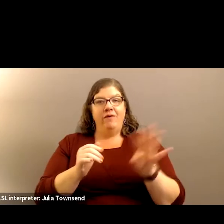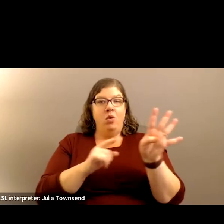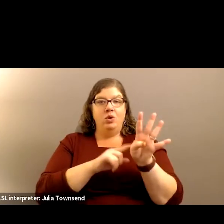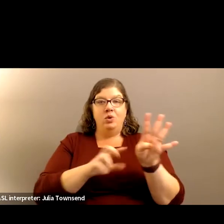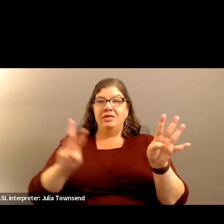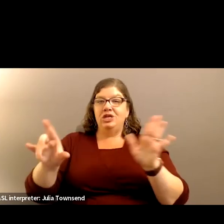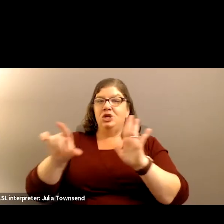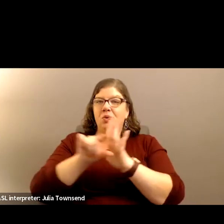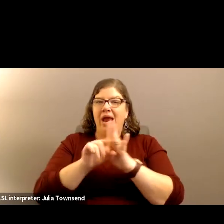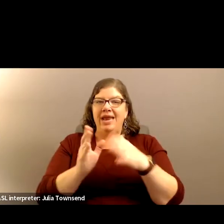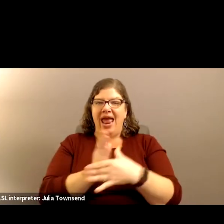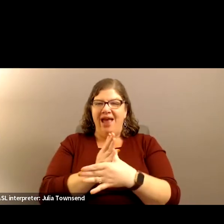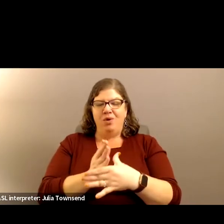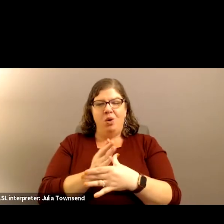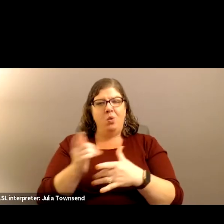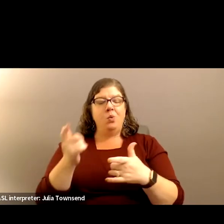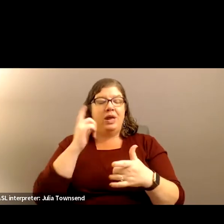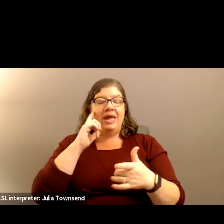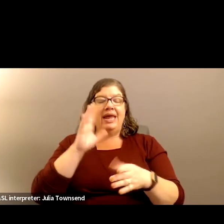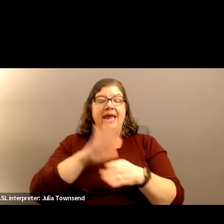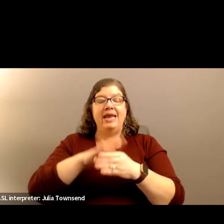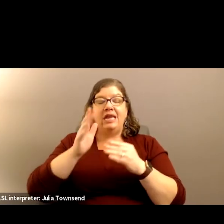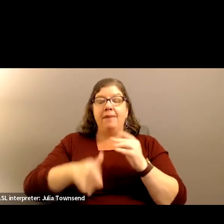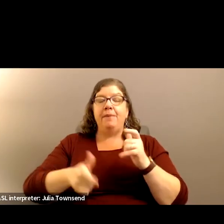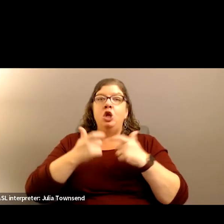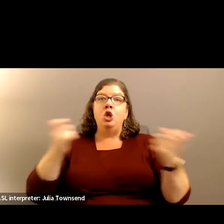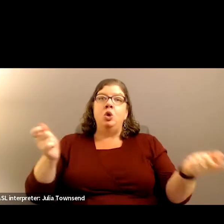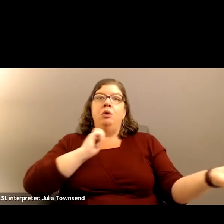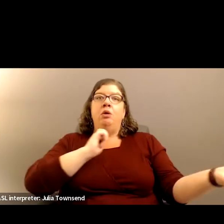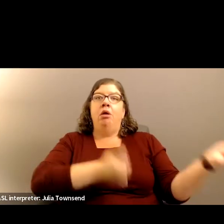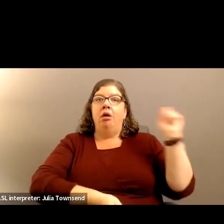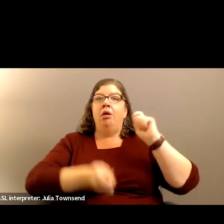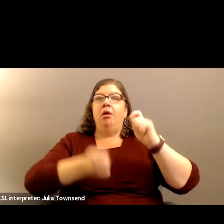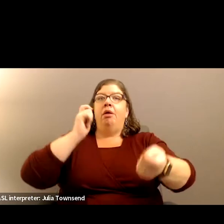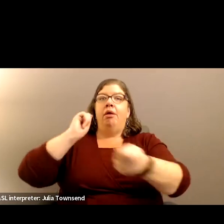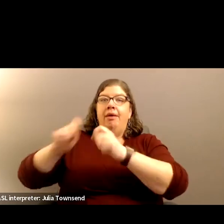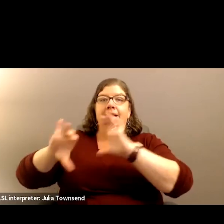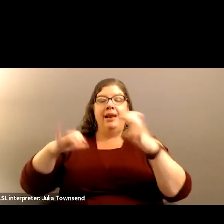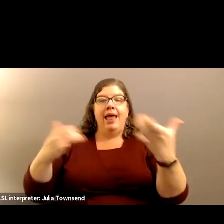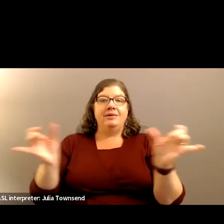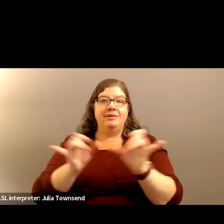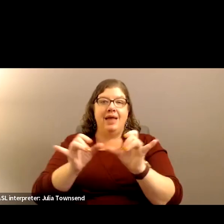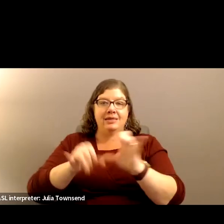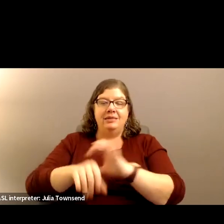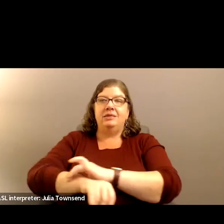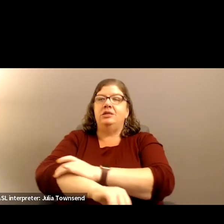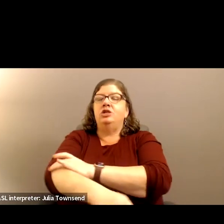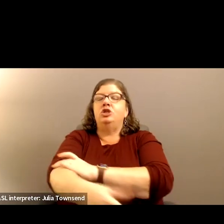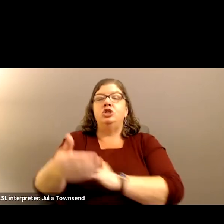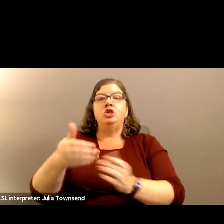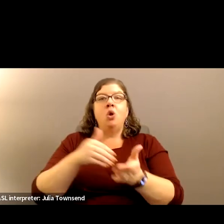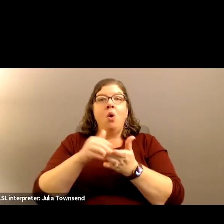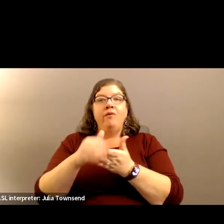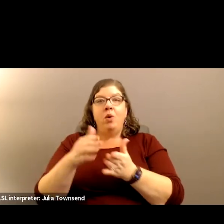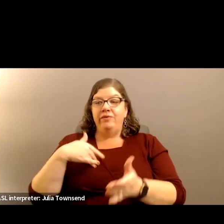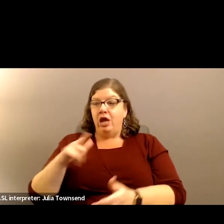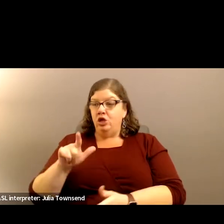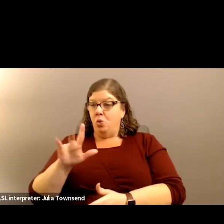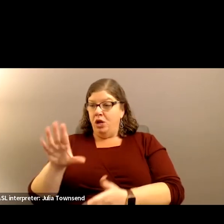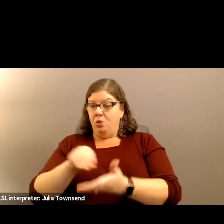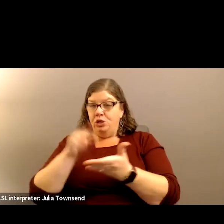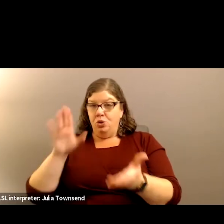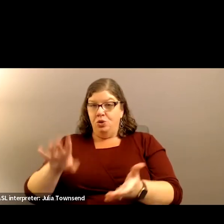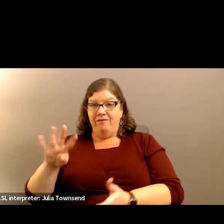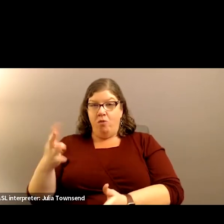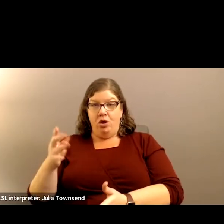grade, we end up with huge swings of class sizes. I can't tell you how many times we've had 23 students in